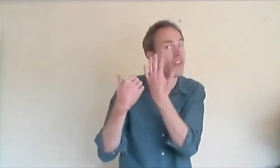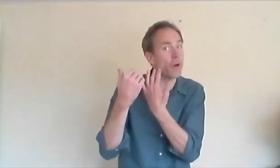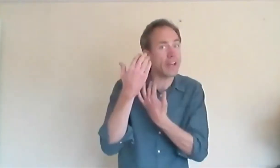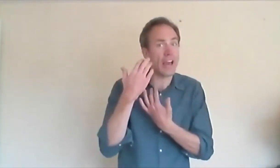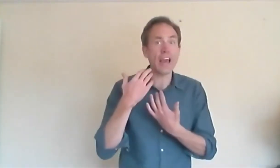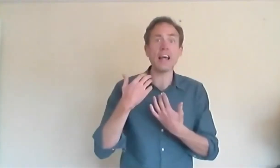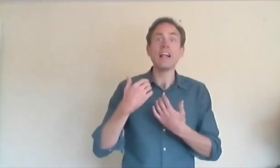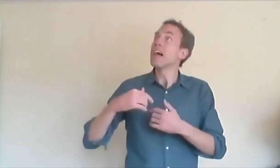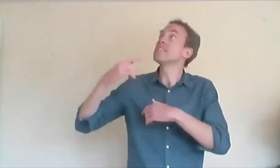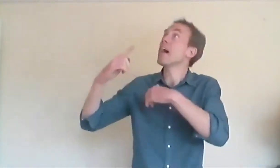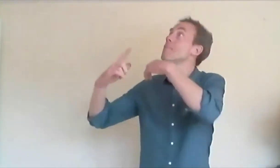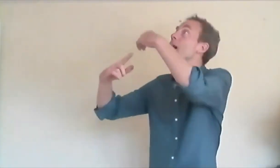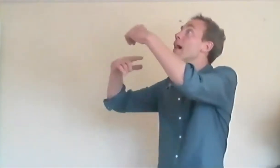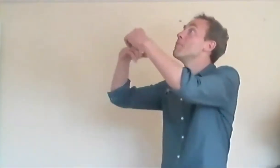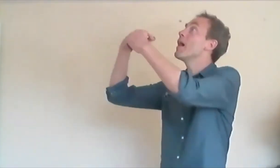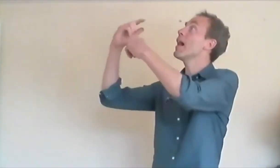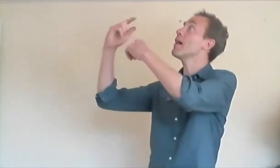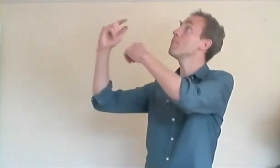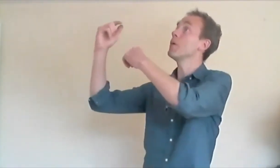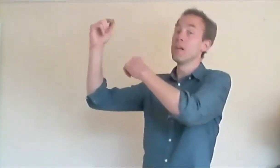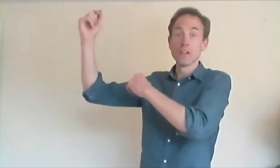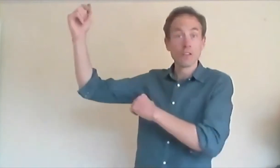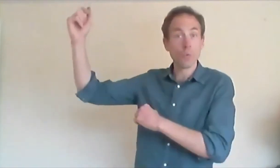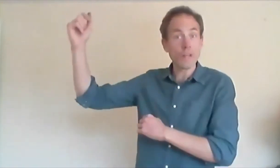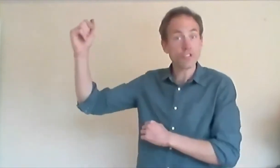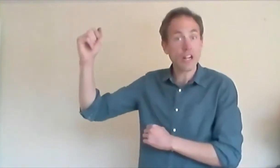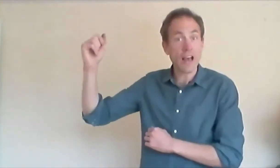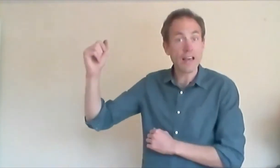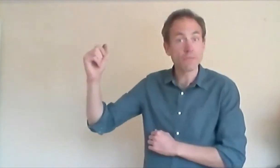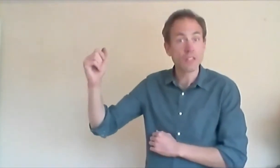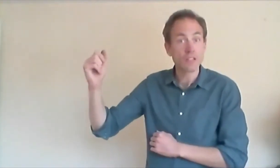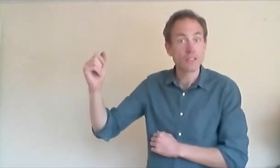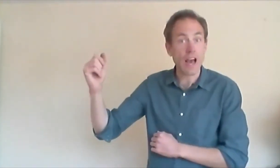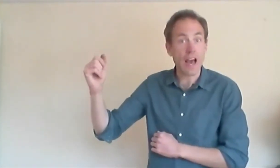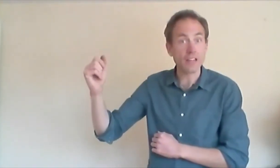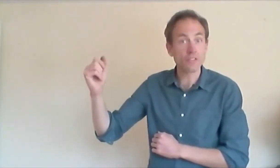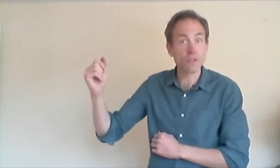flowing hair. And up, up, the witch climbed the highest room.